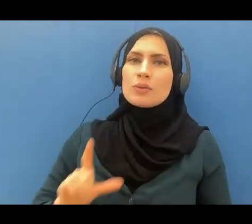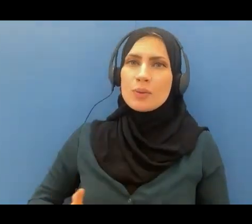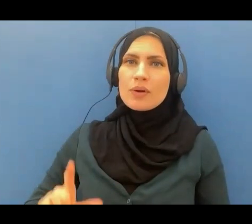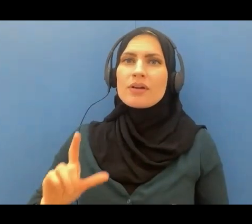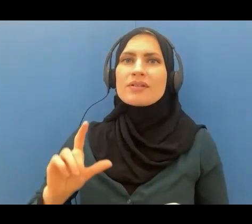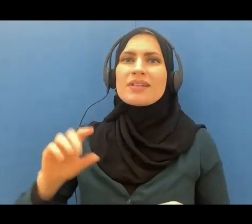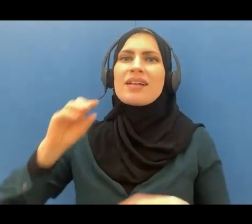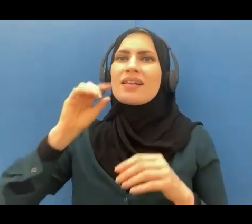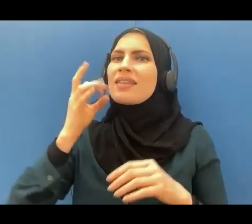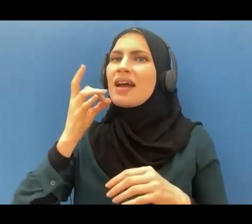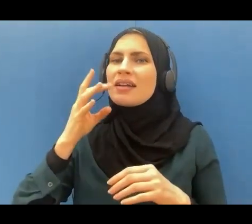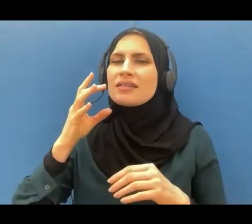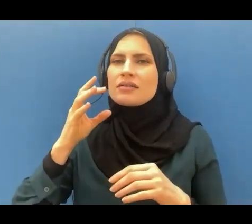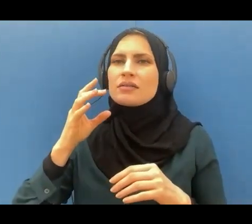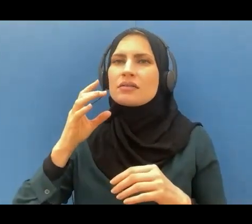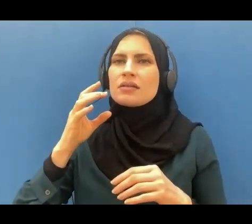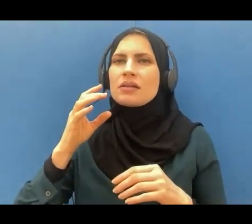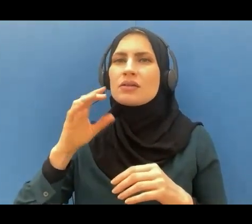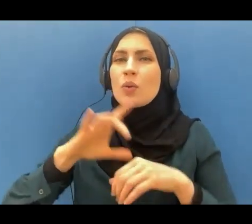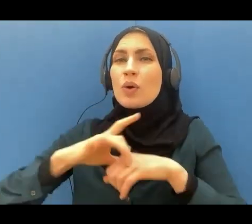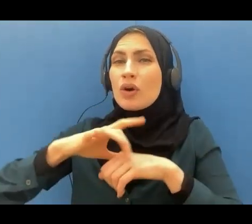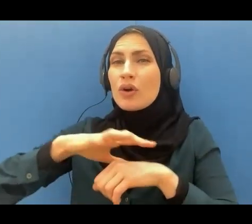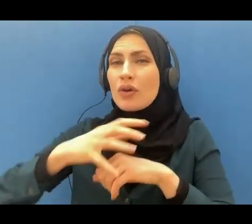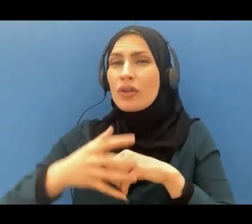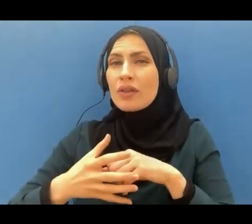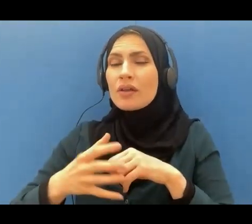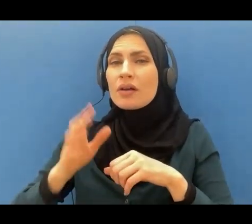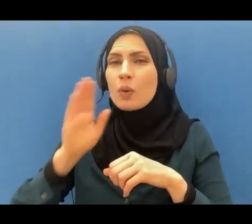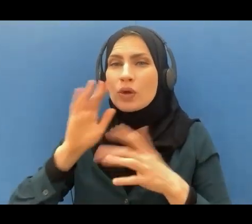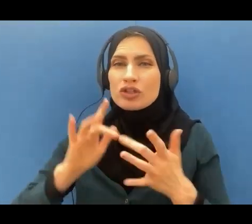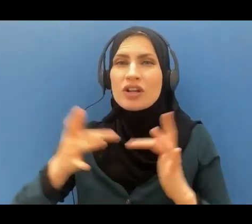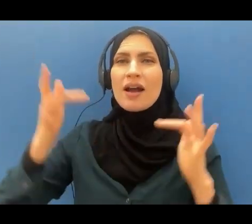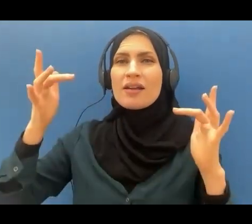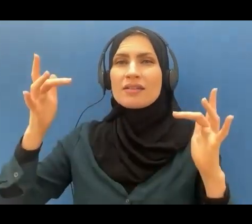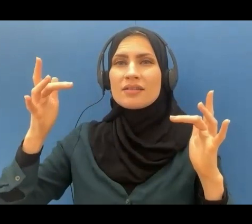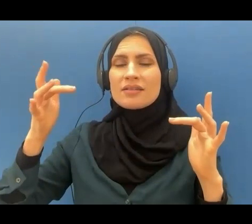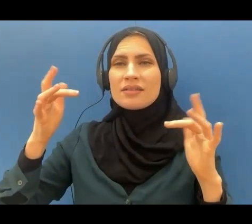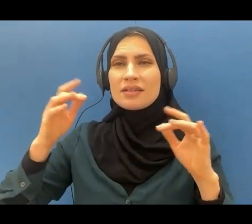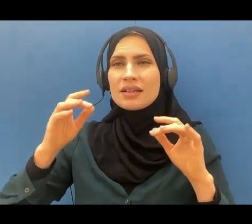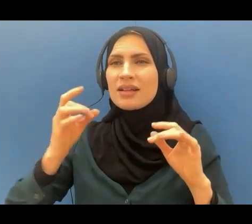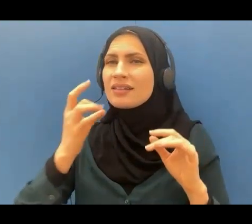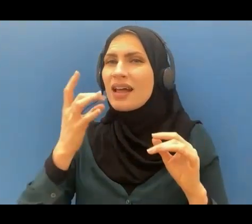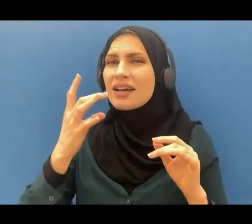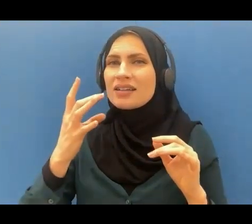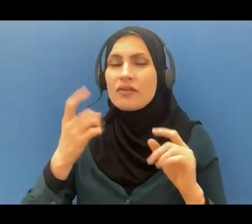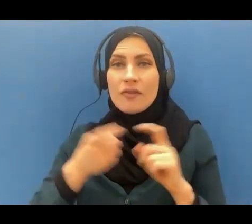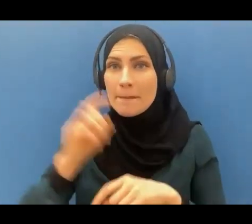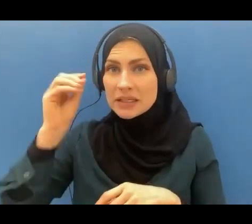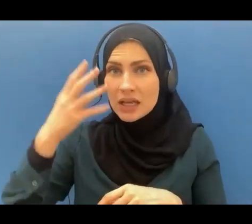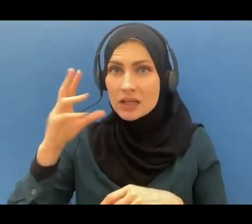earth will shine at that time not by the light of the sun but by the